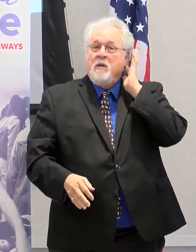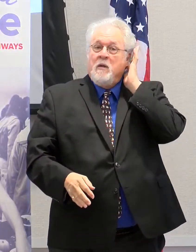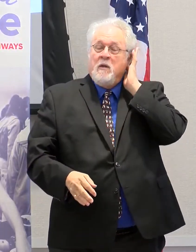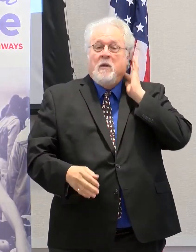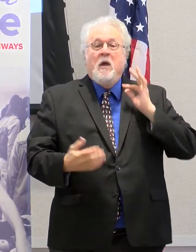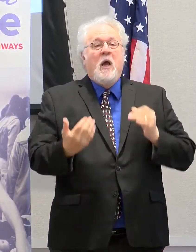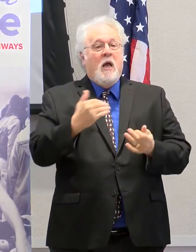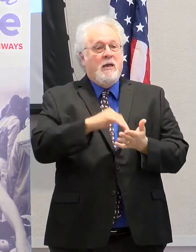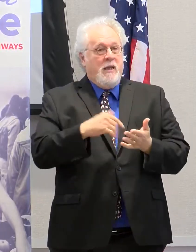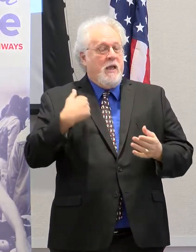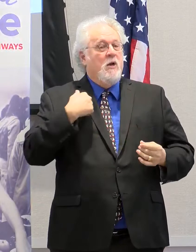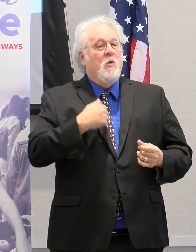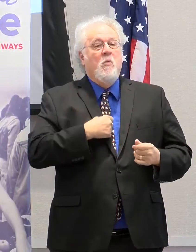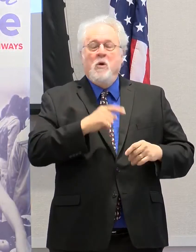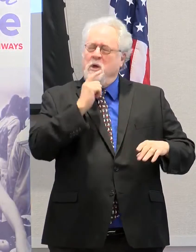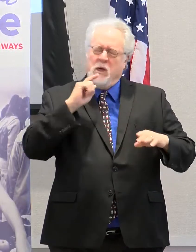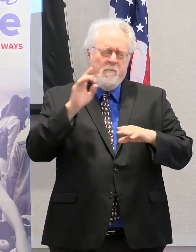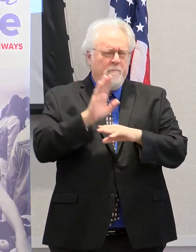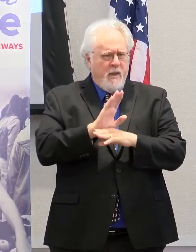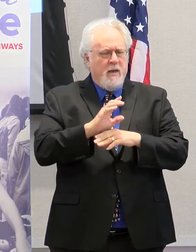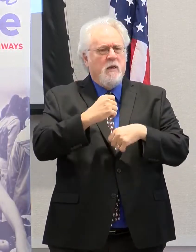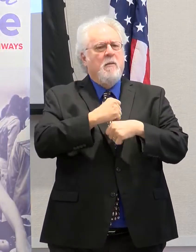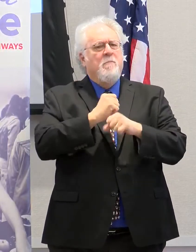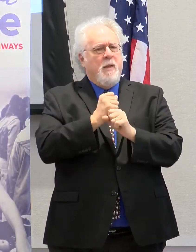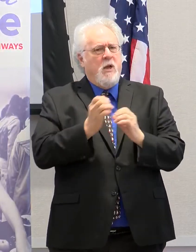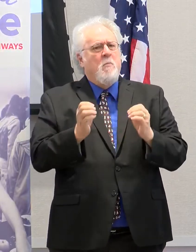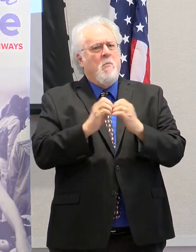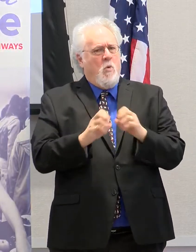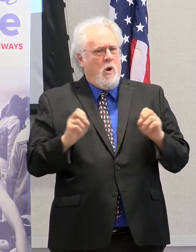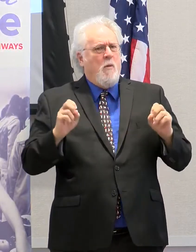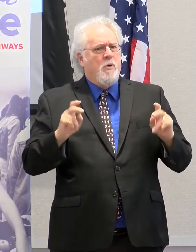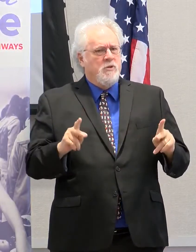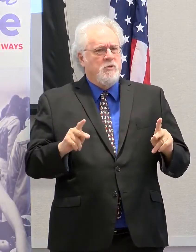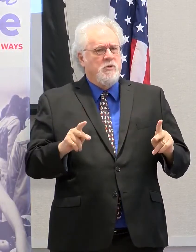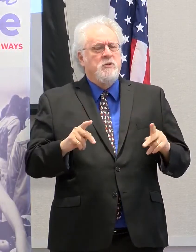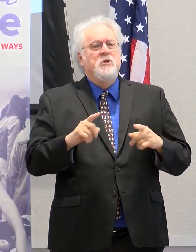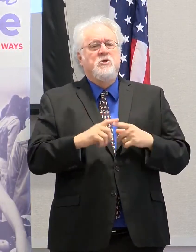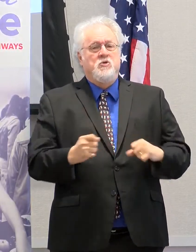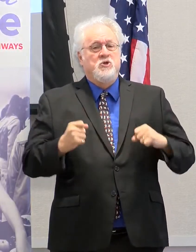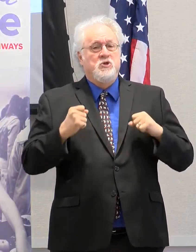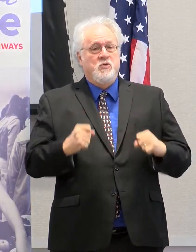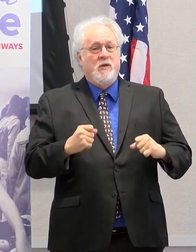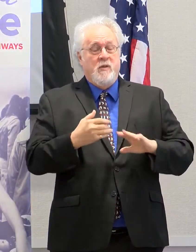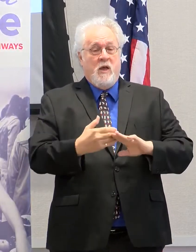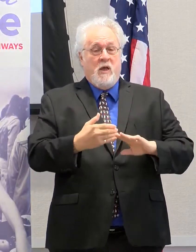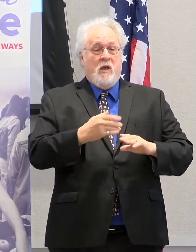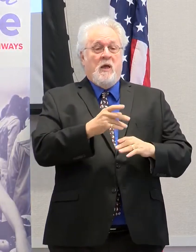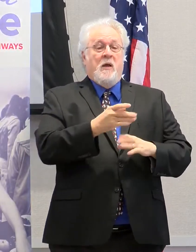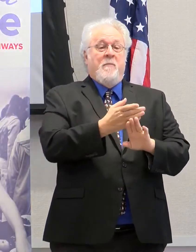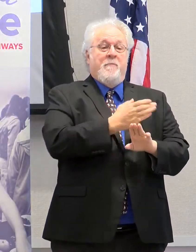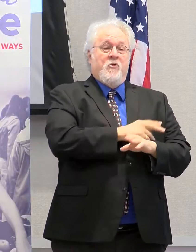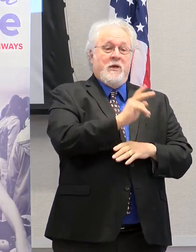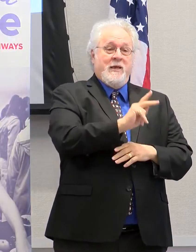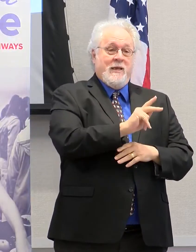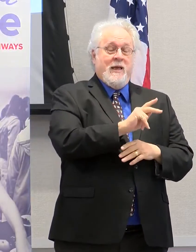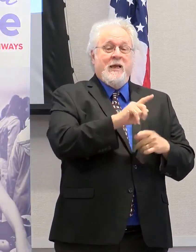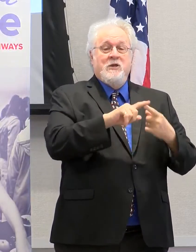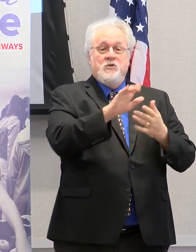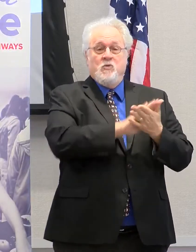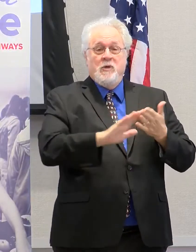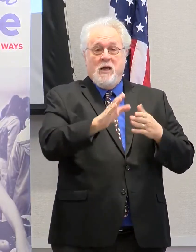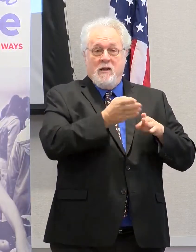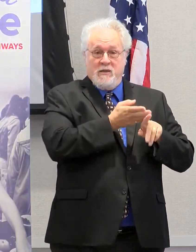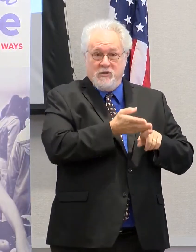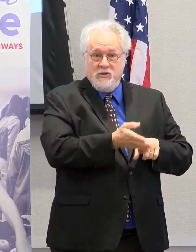we are incredibly committed to creating more opportunities by strengthening the pre-K to college pipeline and